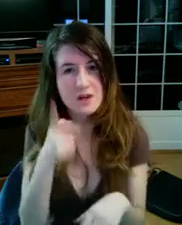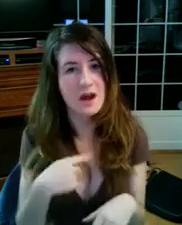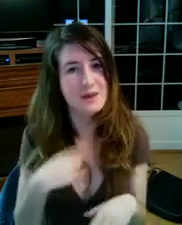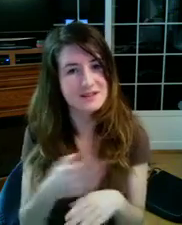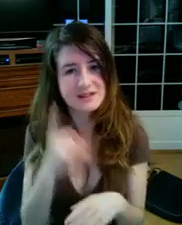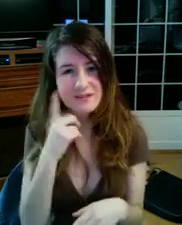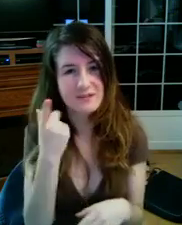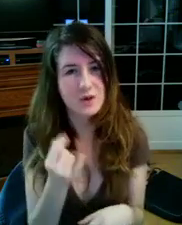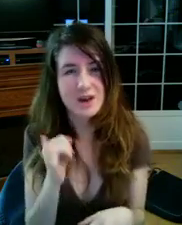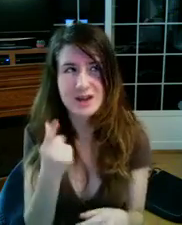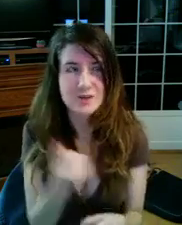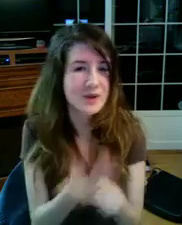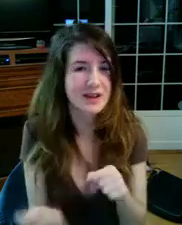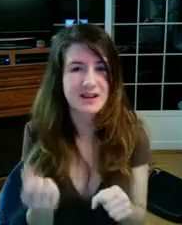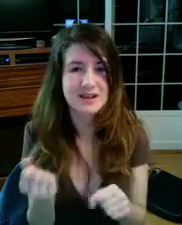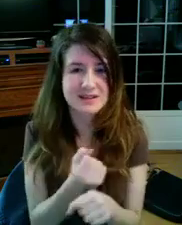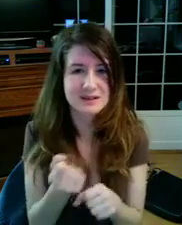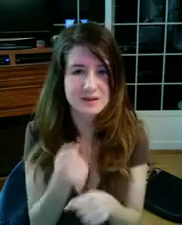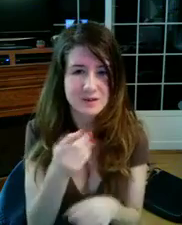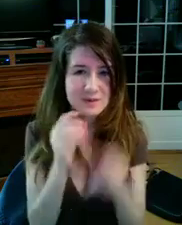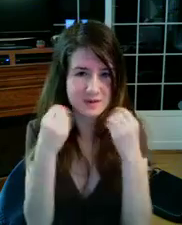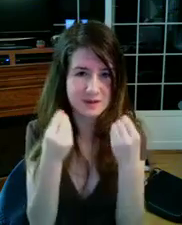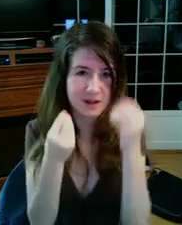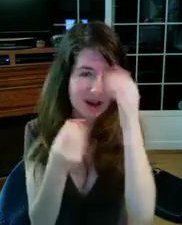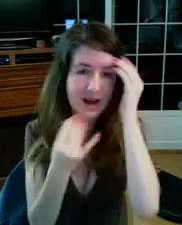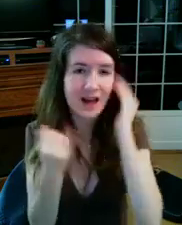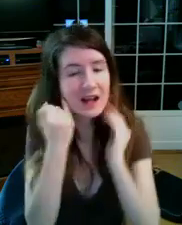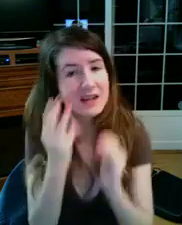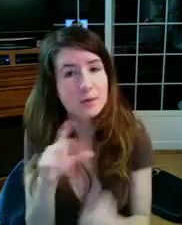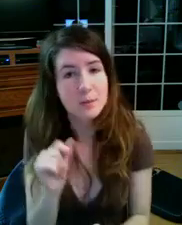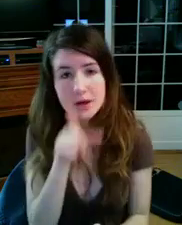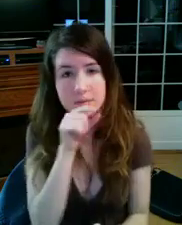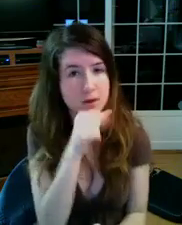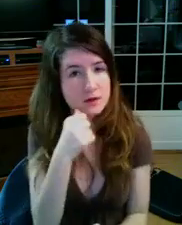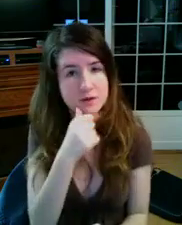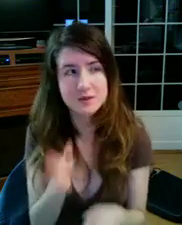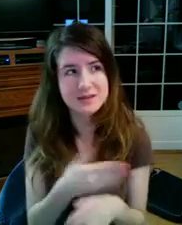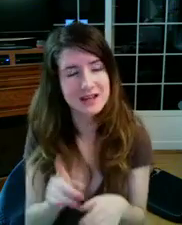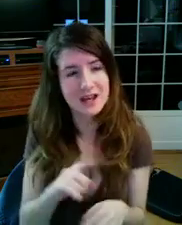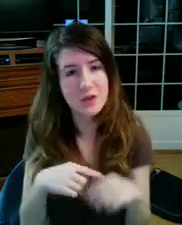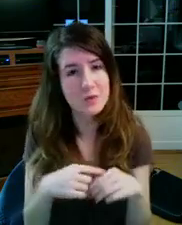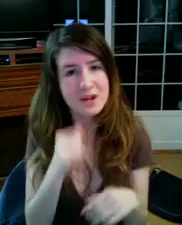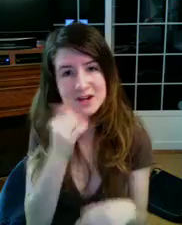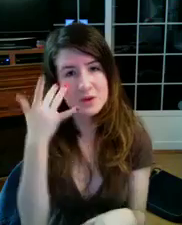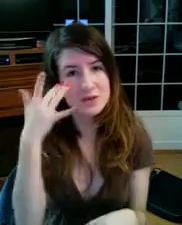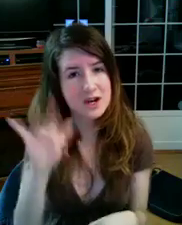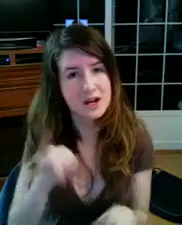for you, I'ma swing for you, I'll do anything for you to see you smile, and if that mockingbird don't sing, and that ring don't shine,